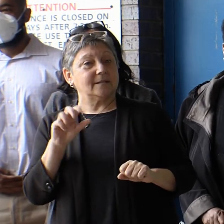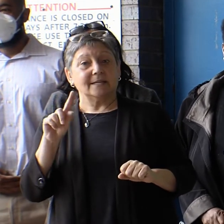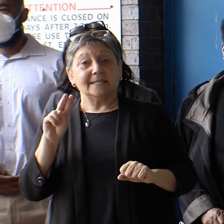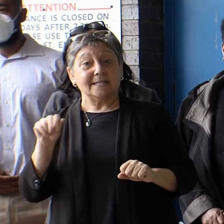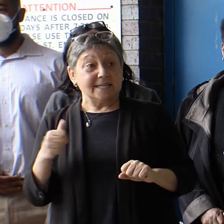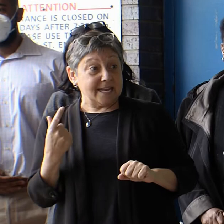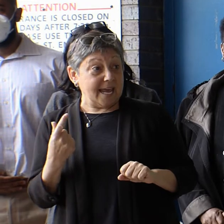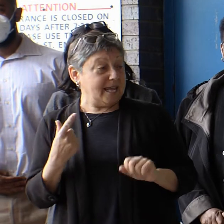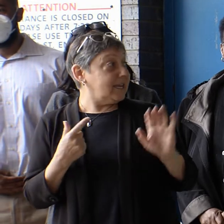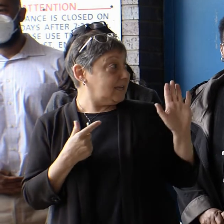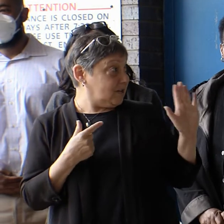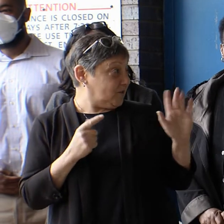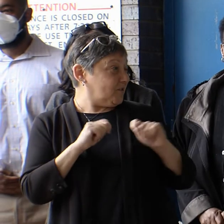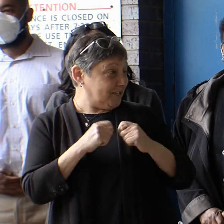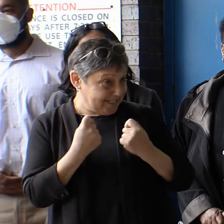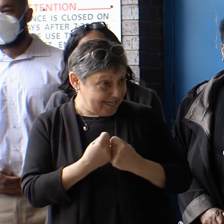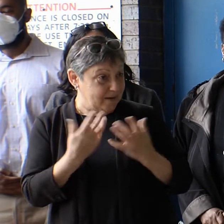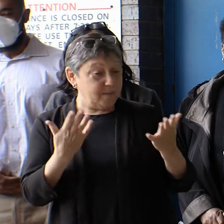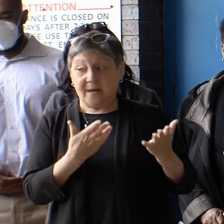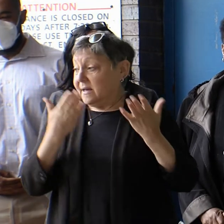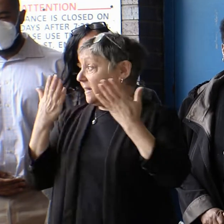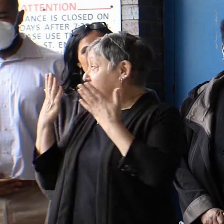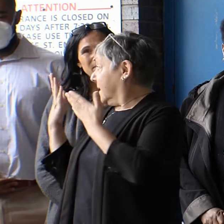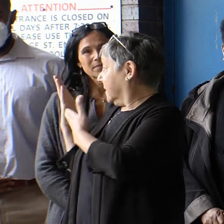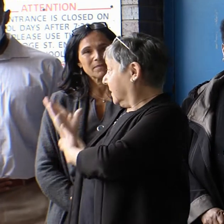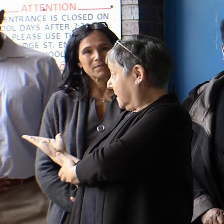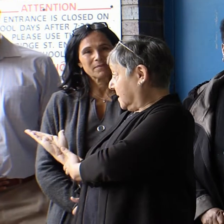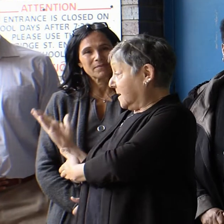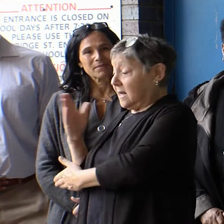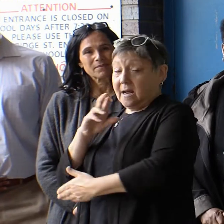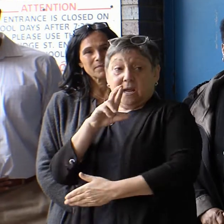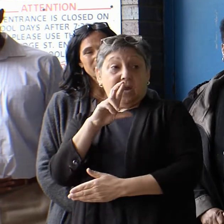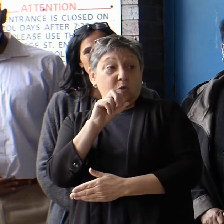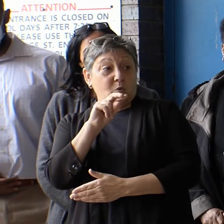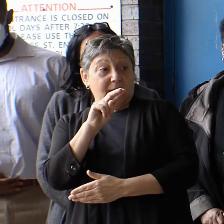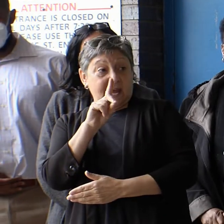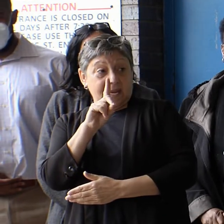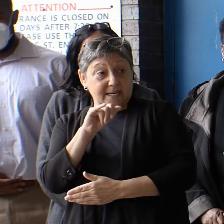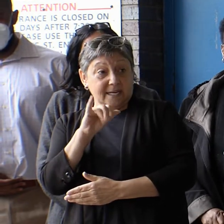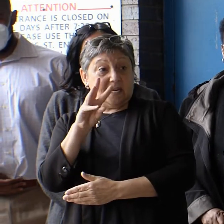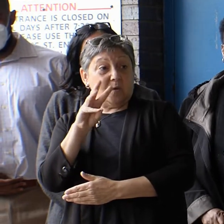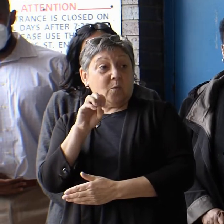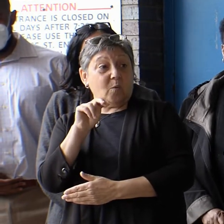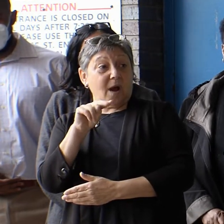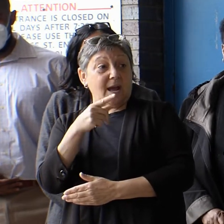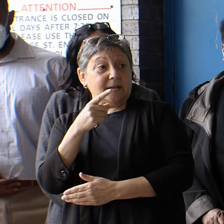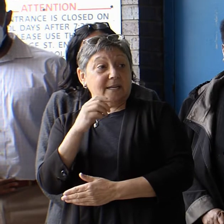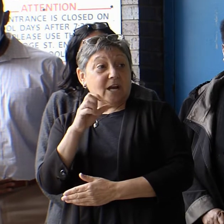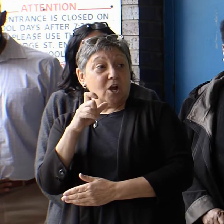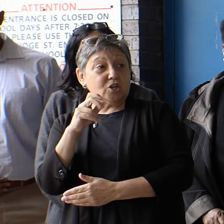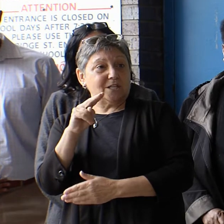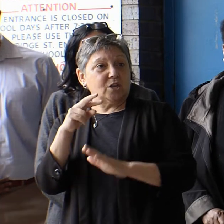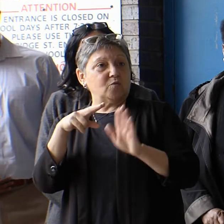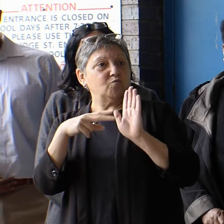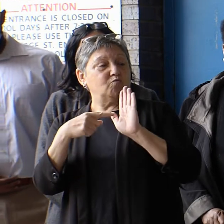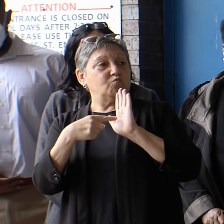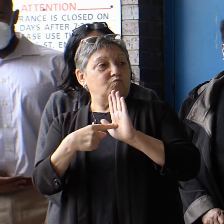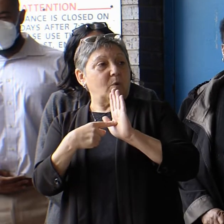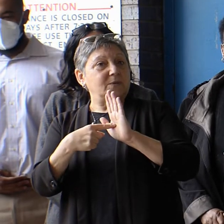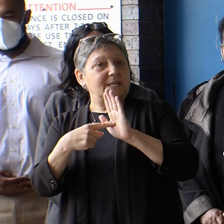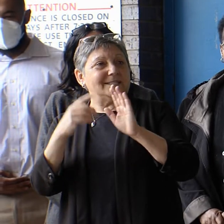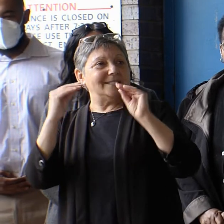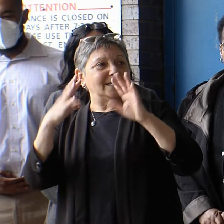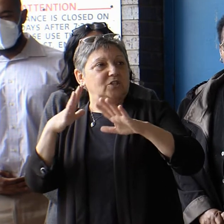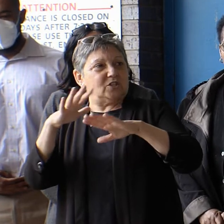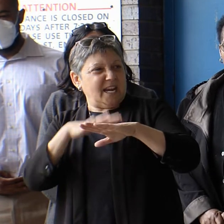her team, of course, with Randy Weingarten representing teachers nationally and also someone who is a hero and